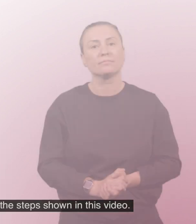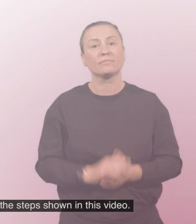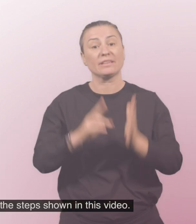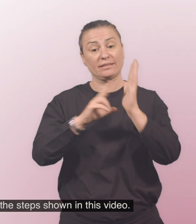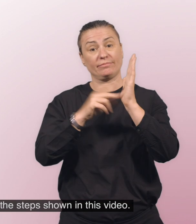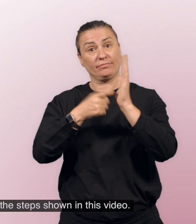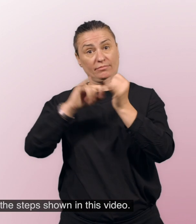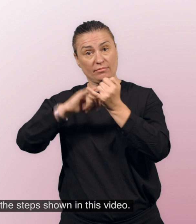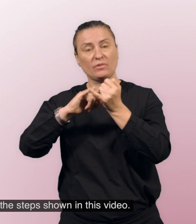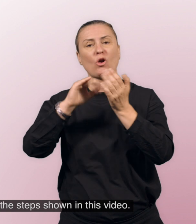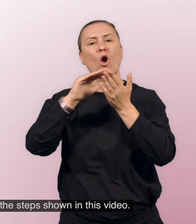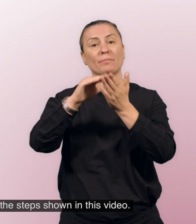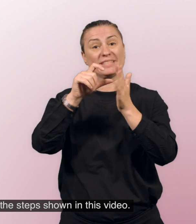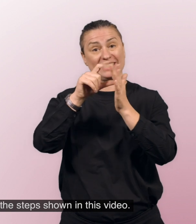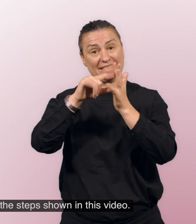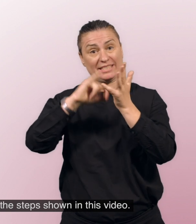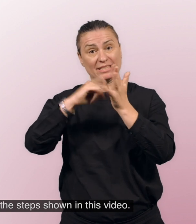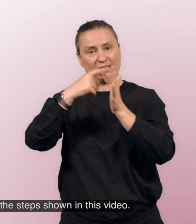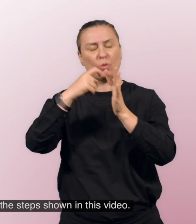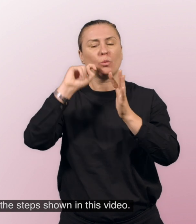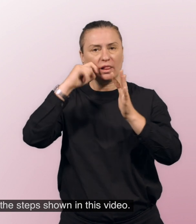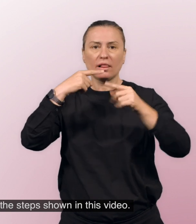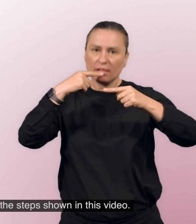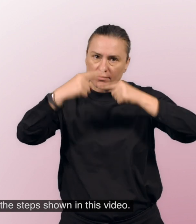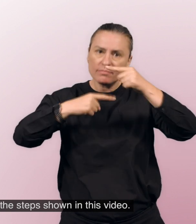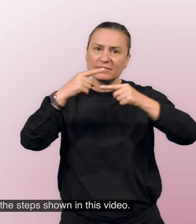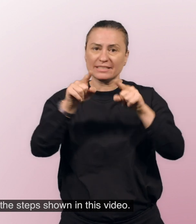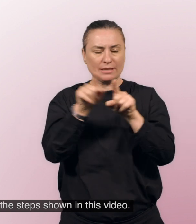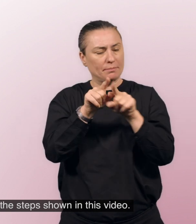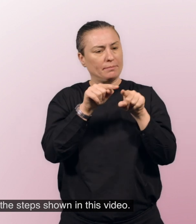The NRS Help Desk can help with the steps shown in this video.